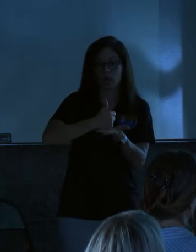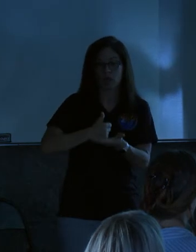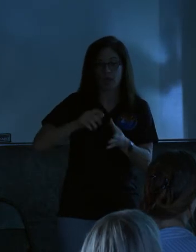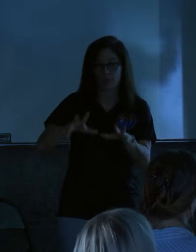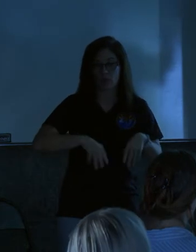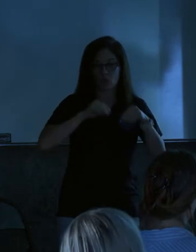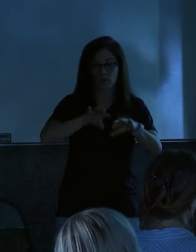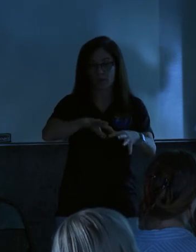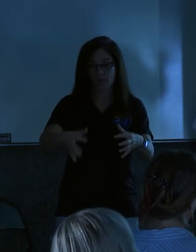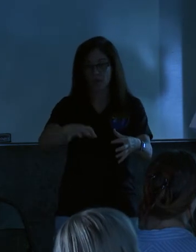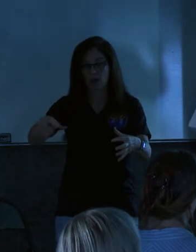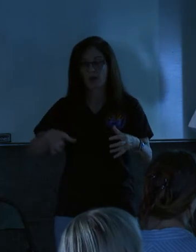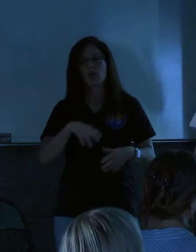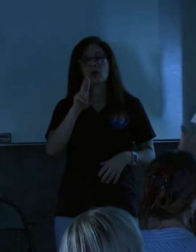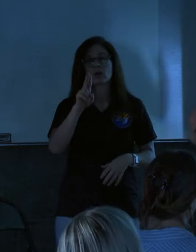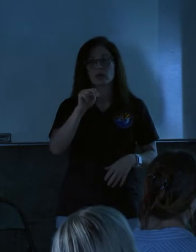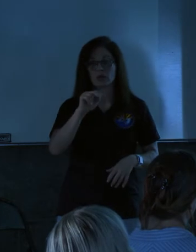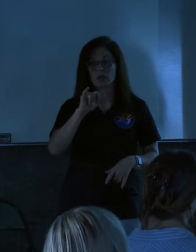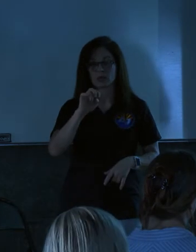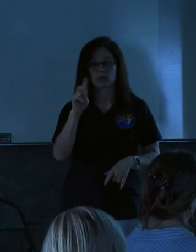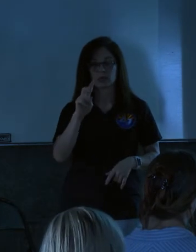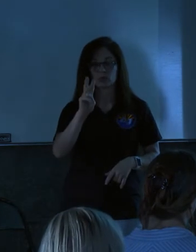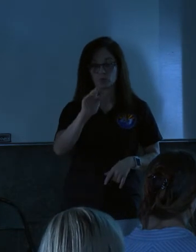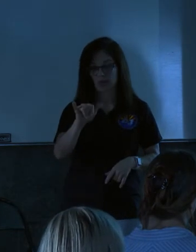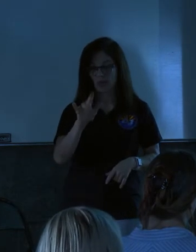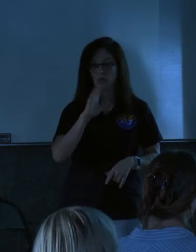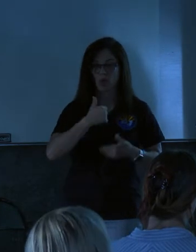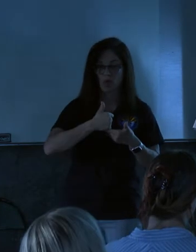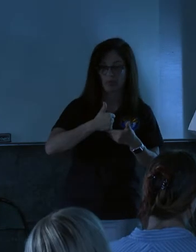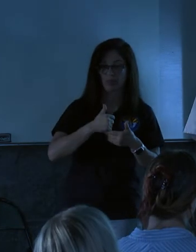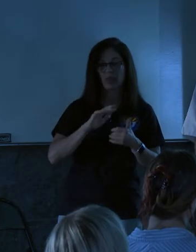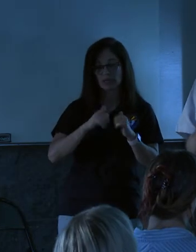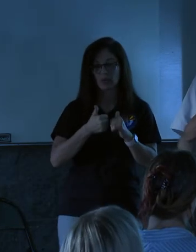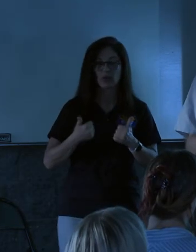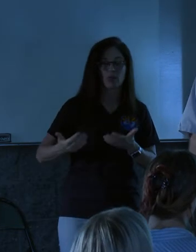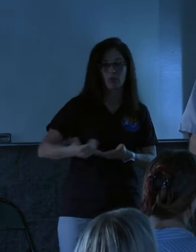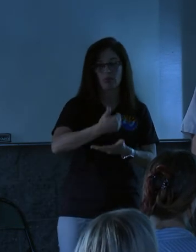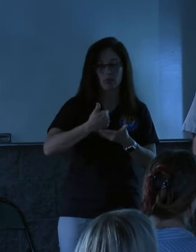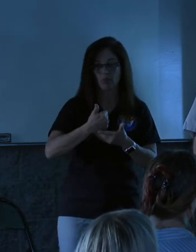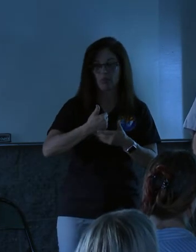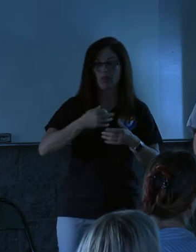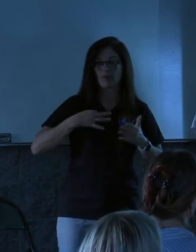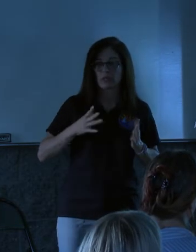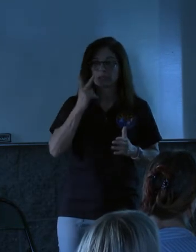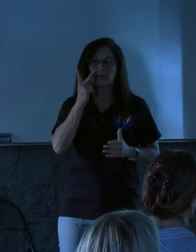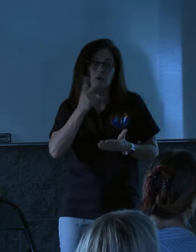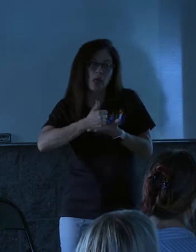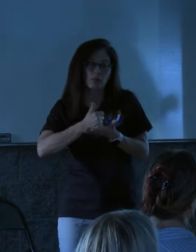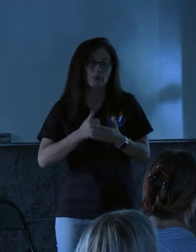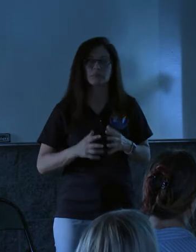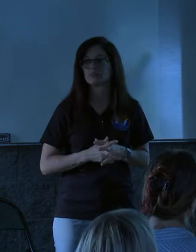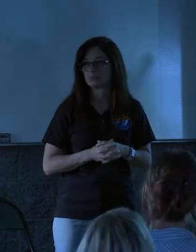material with you. The United Way is here and that's how we're going to muster some volunteers and see if we can help with that effort.